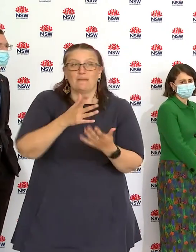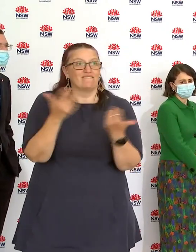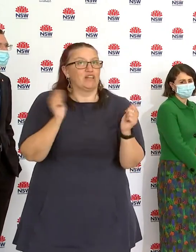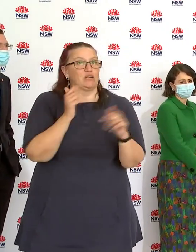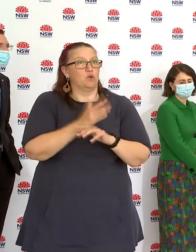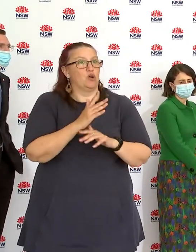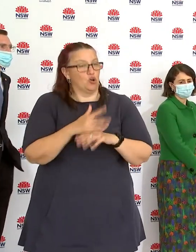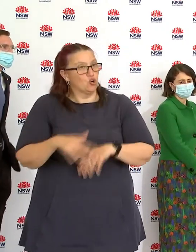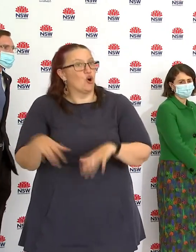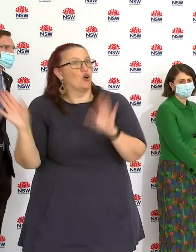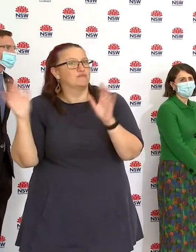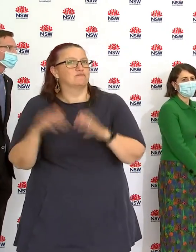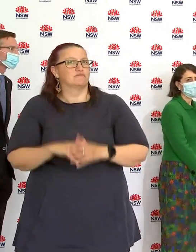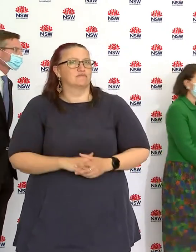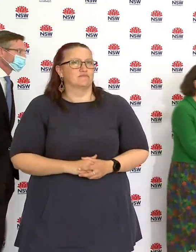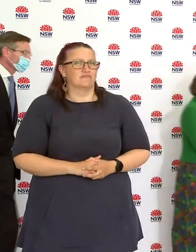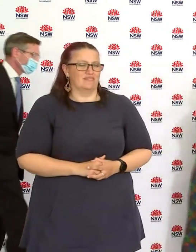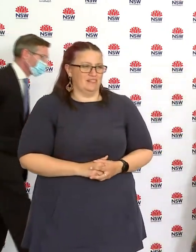uh the area of